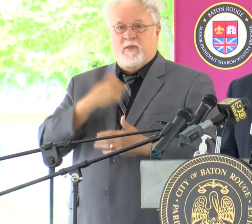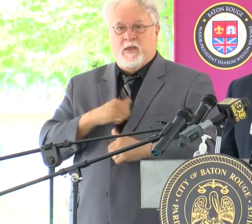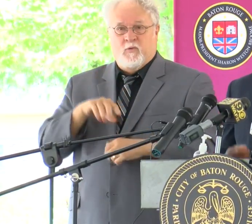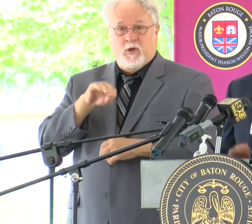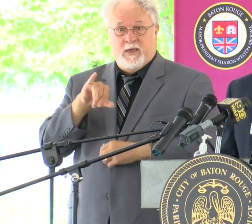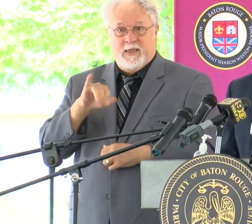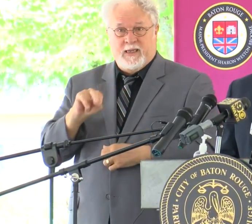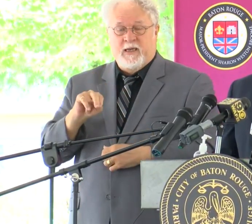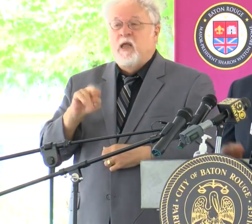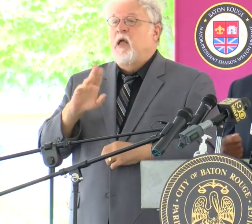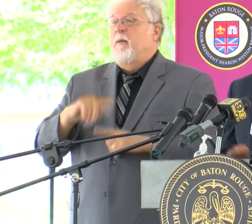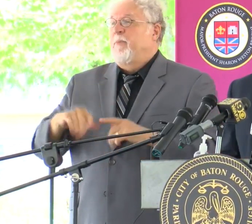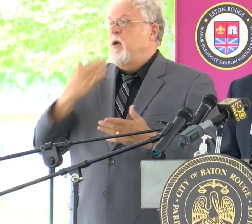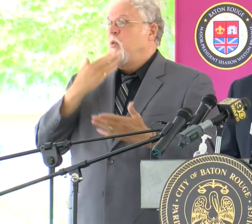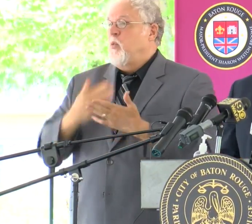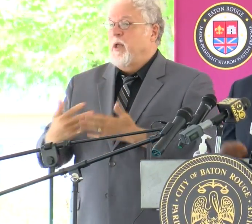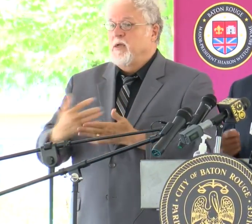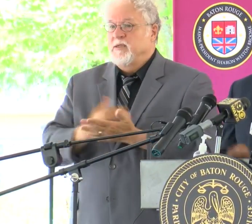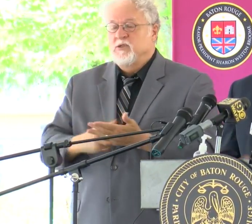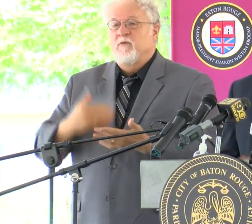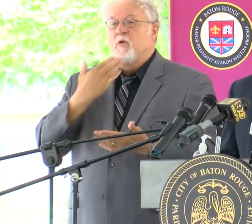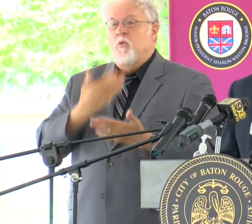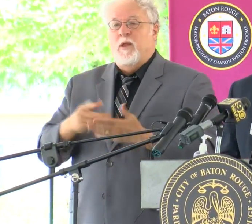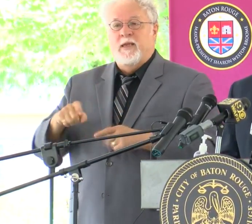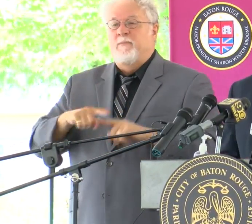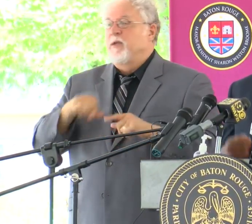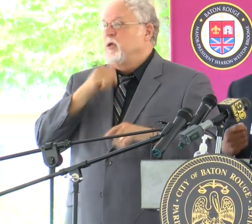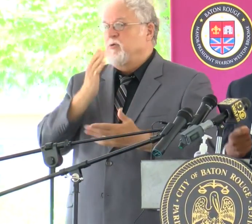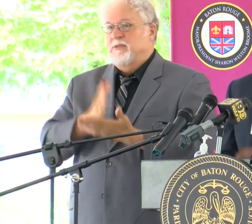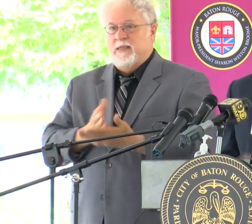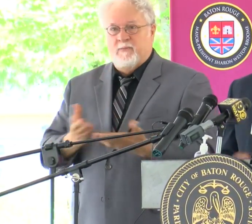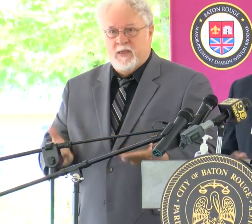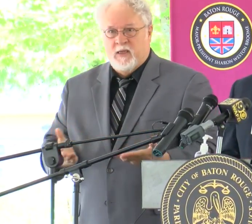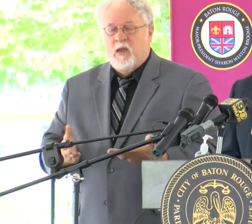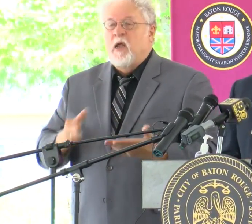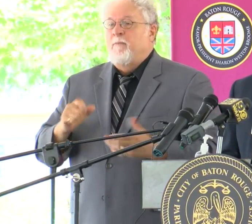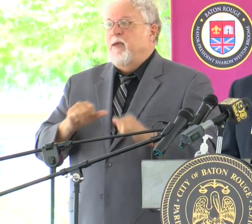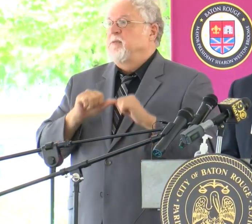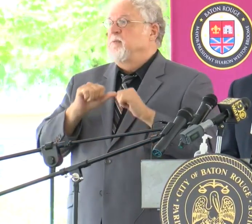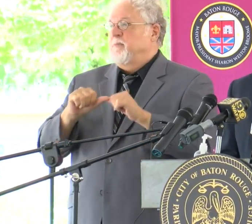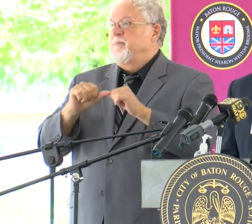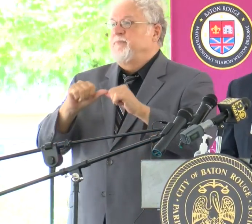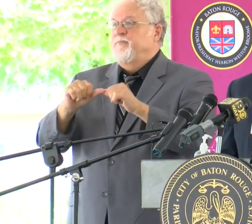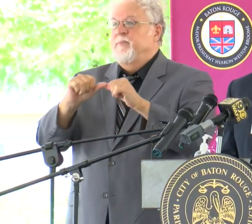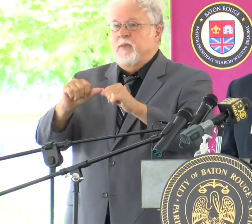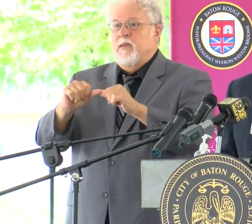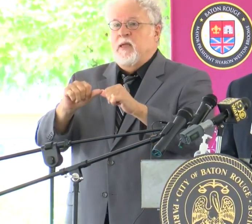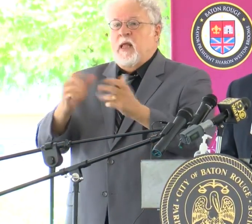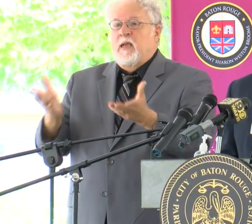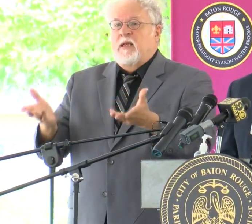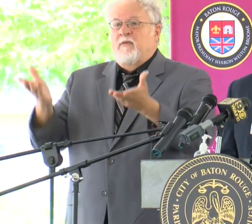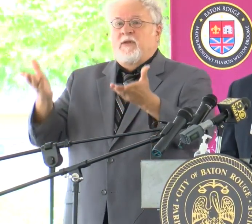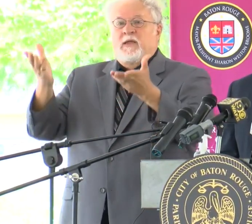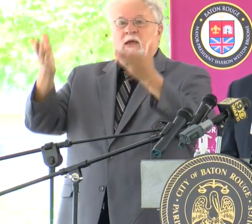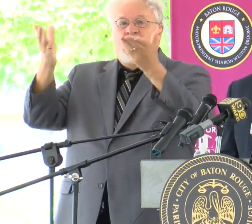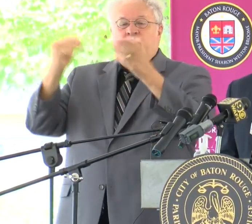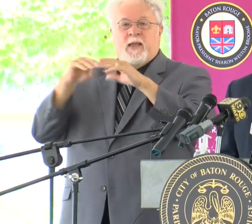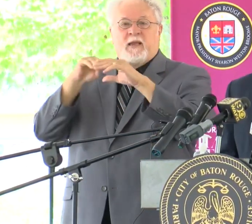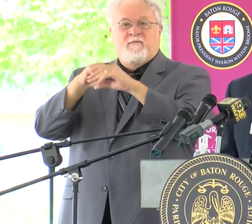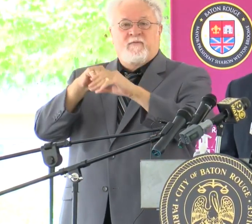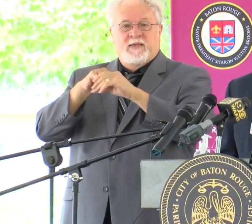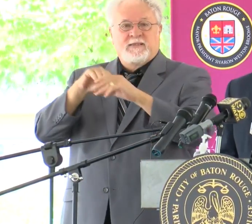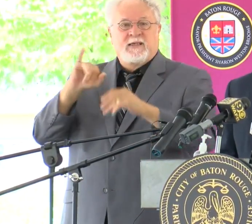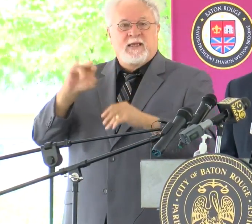But it is well-deserved. It is well-needed. But we can't stop here. We have to keep lifting up and investing